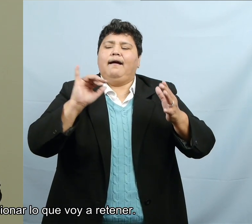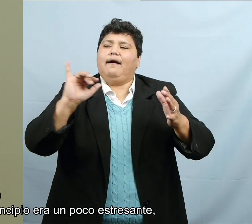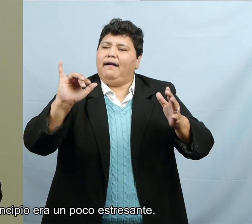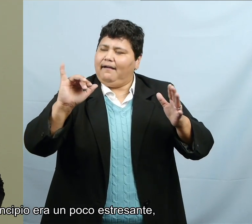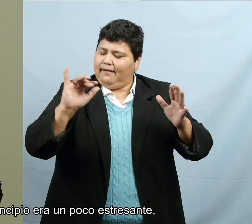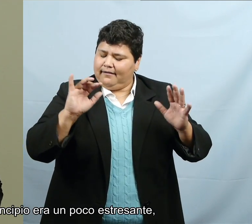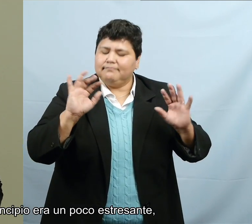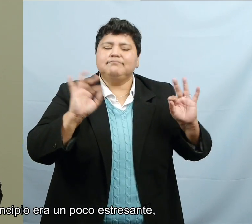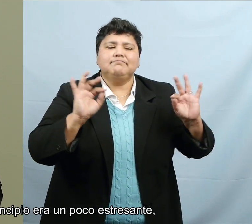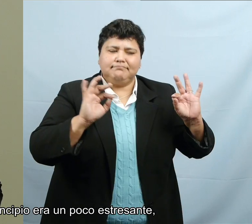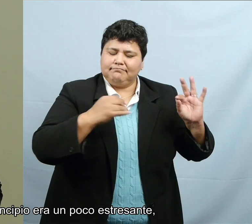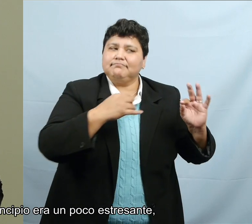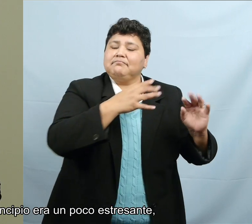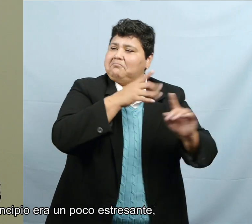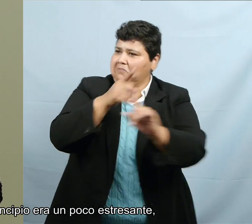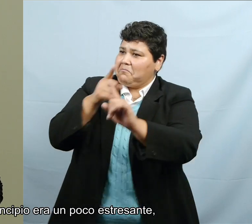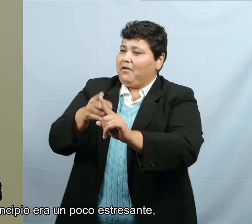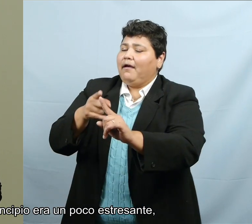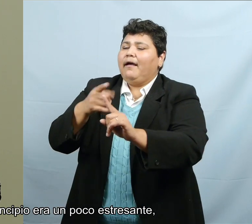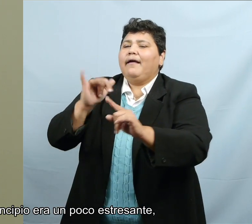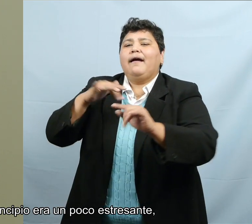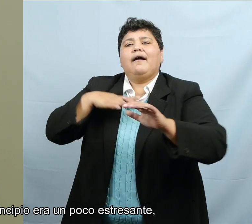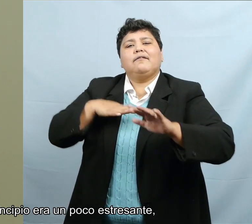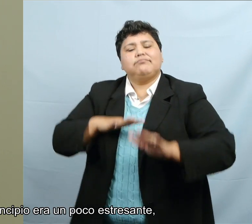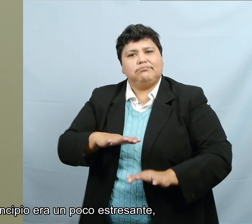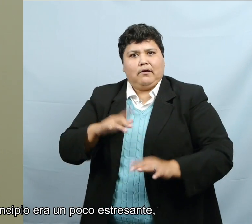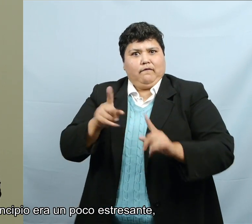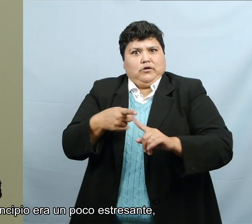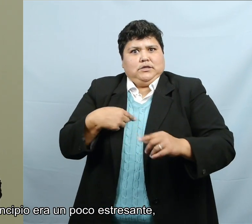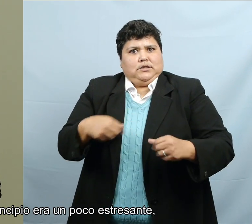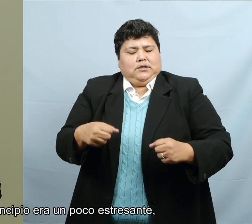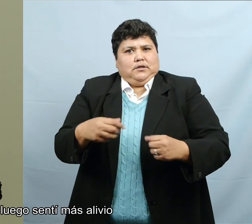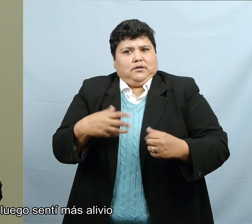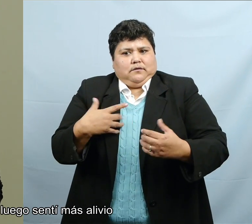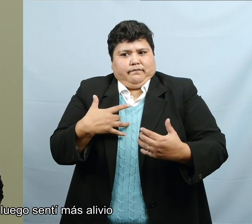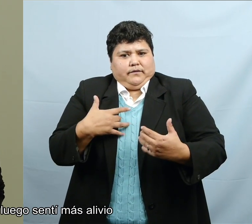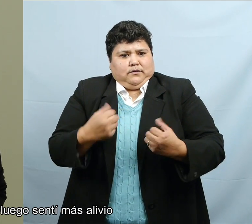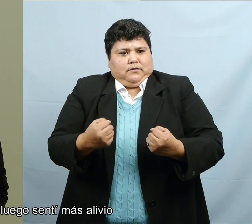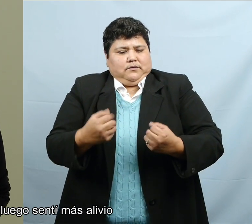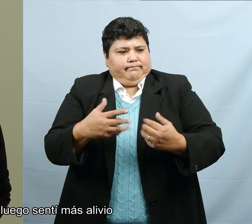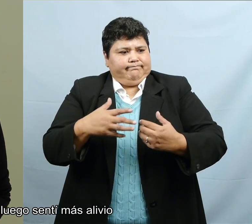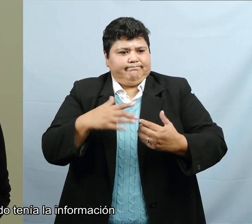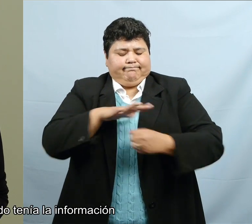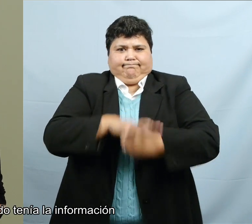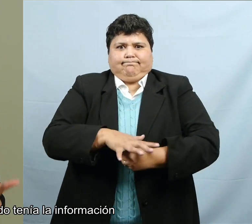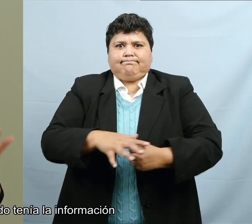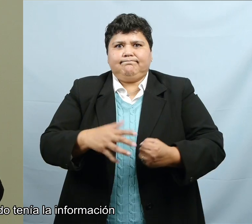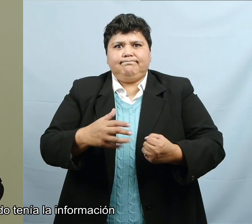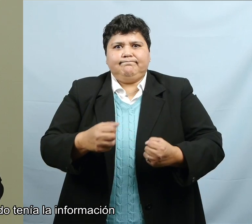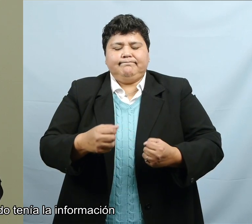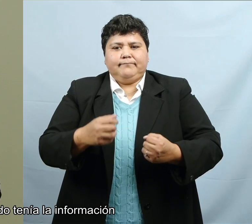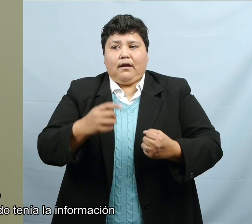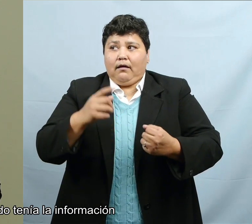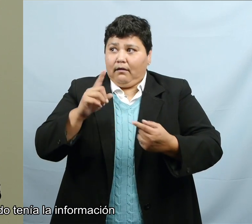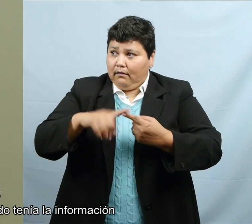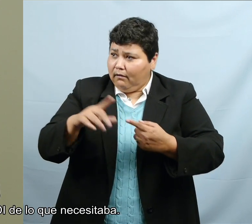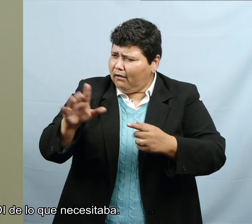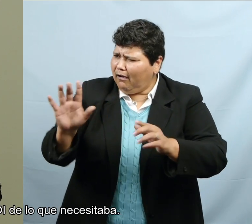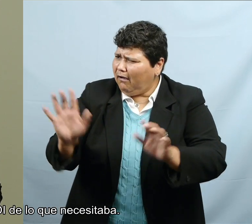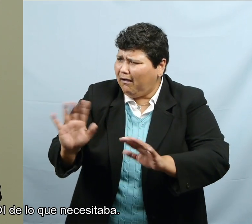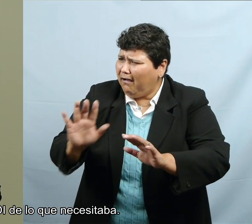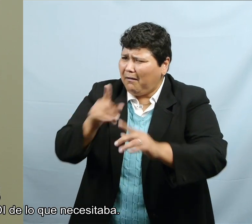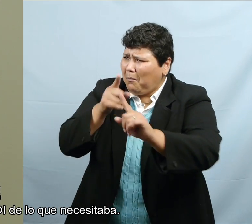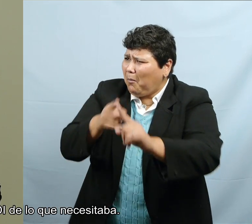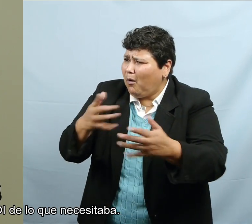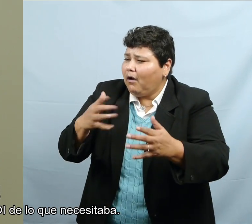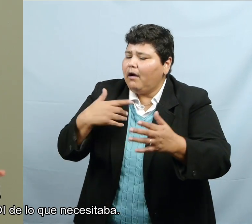going to hold. So, at first, it was like a little bit stressful, but then I felt more relieved when I had that information